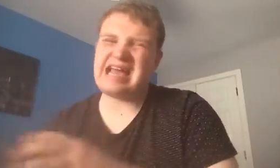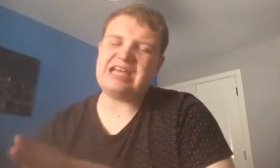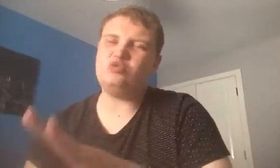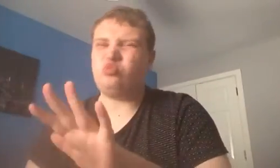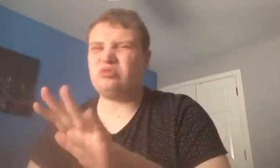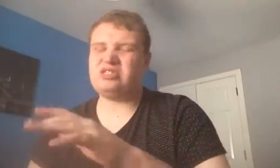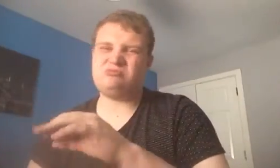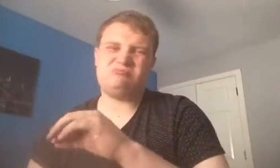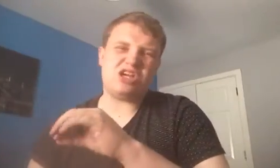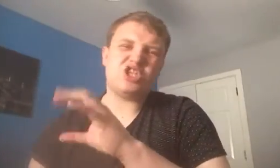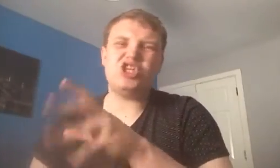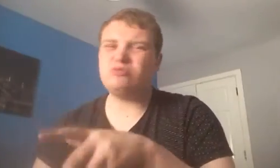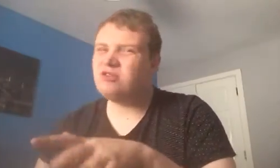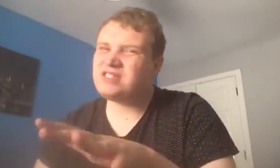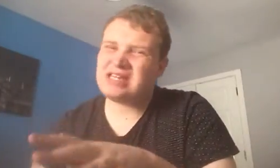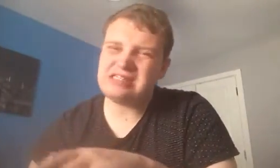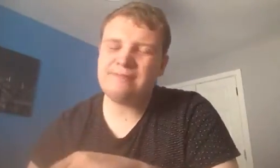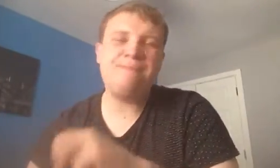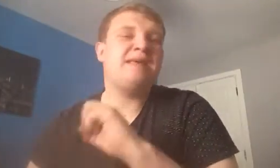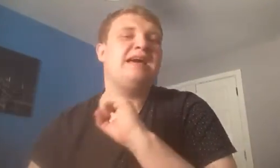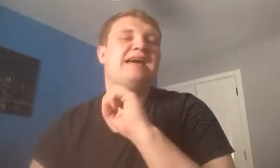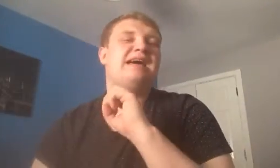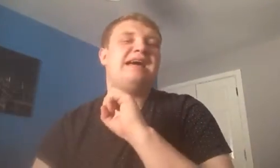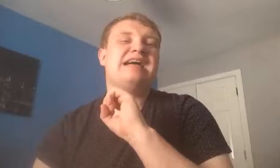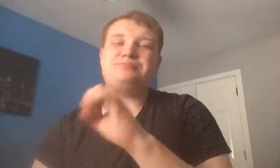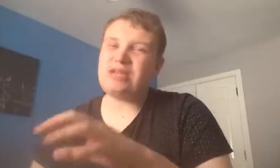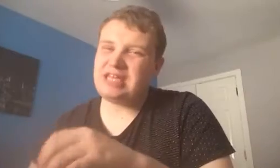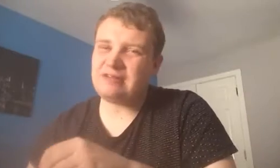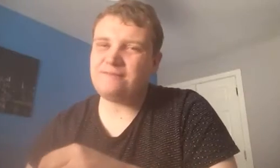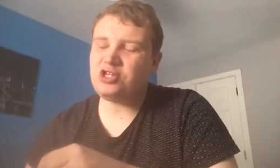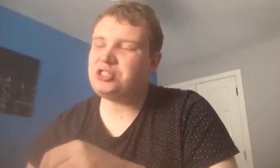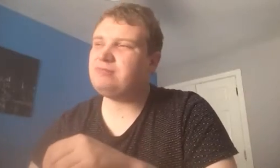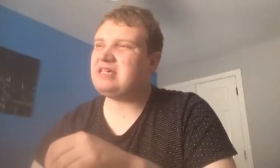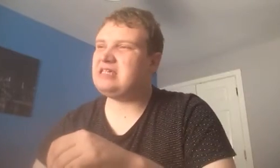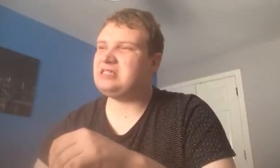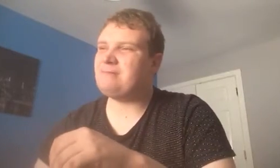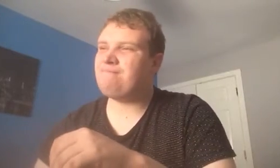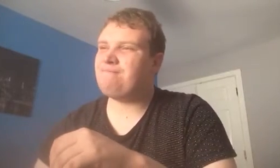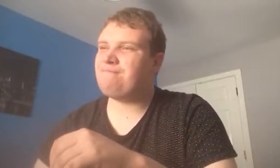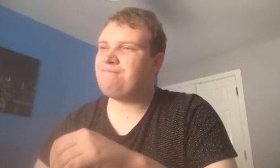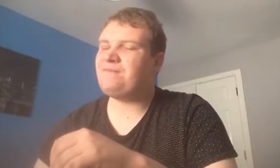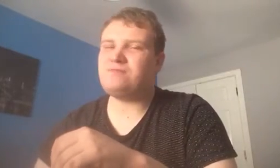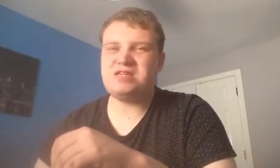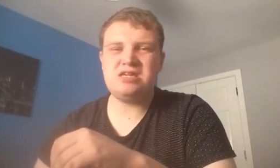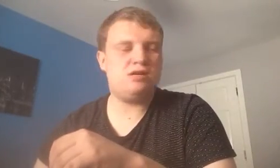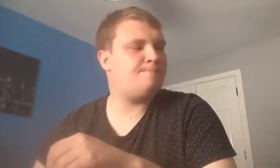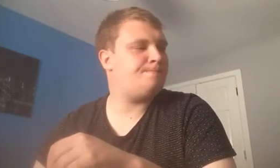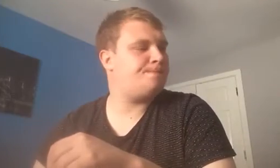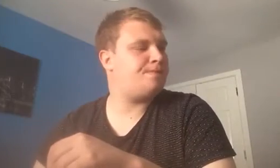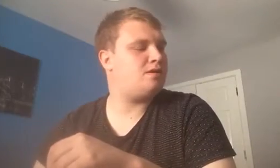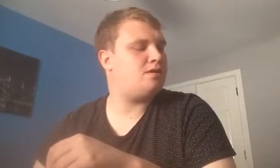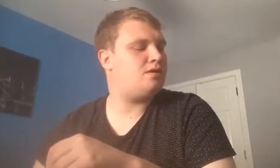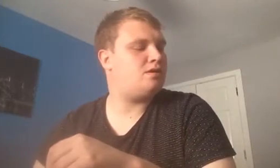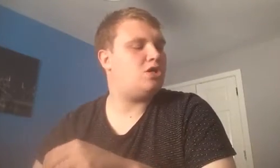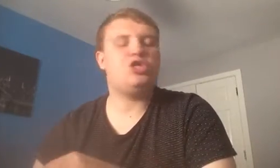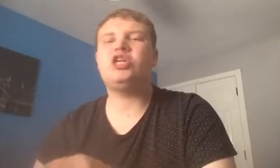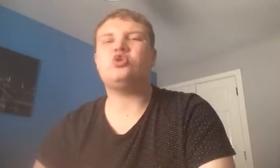As, as a good move as it is, it's pretty confusing because, for me, you could